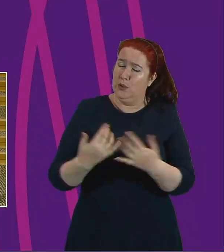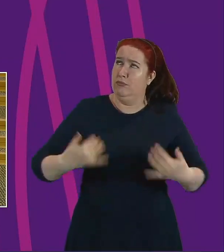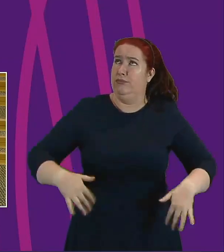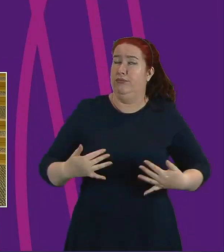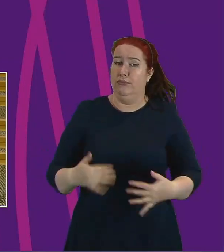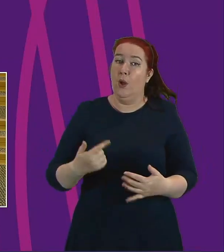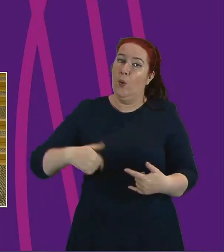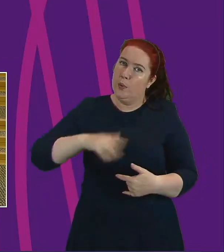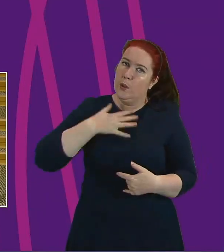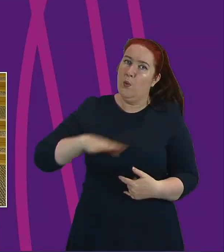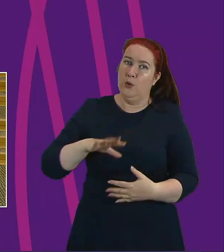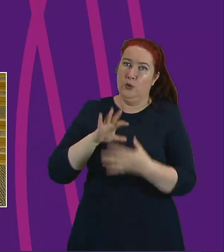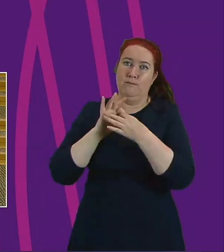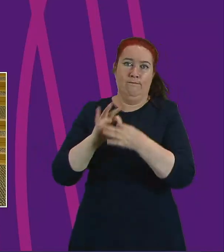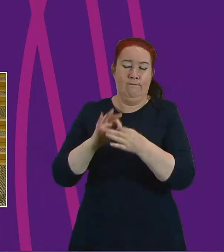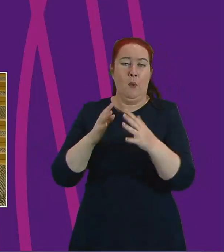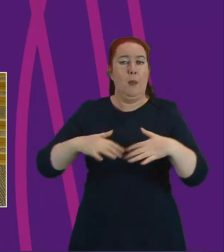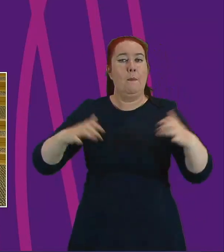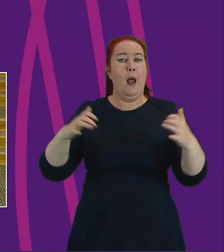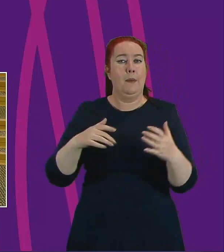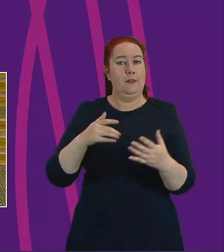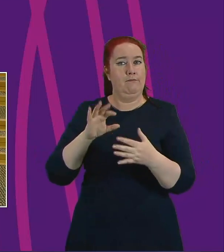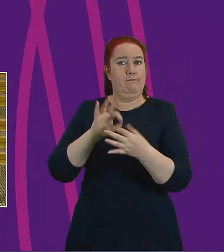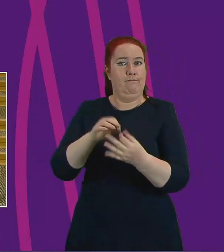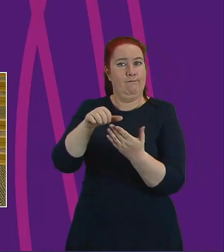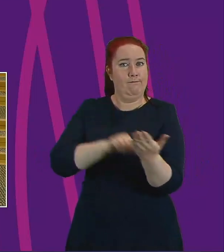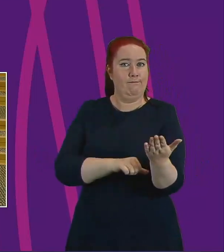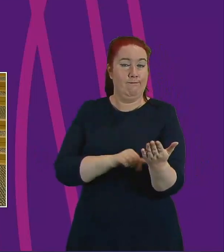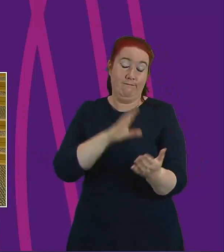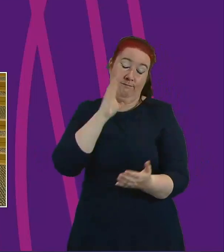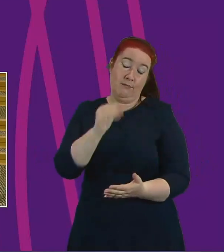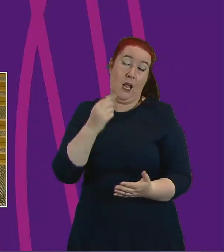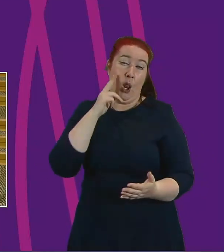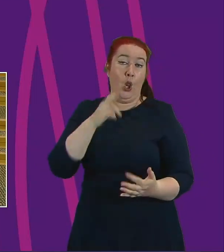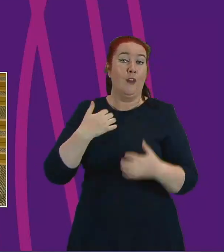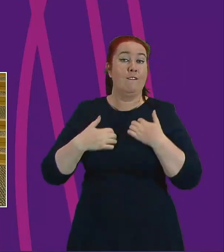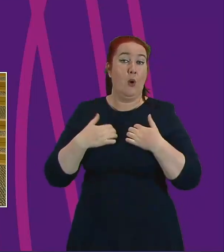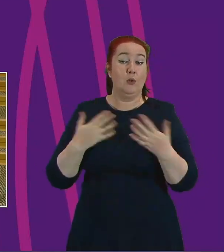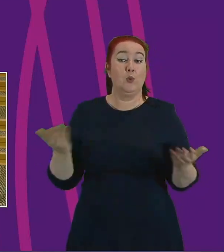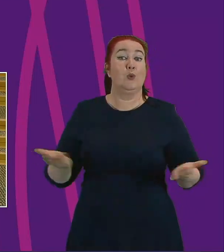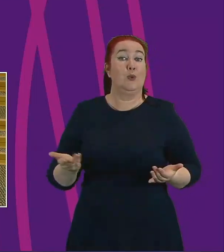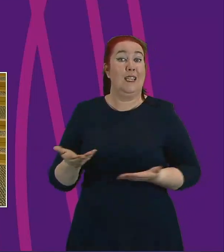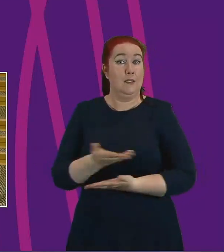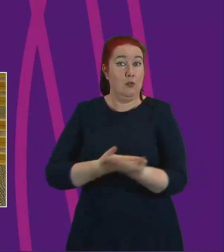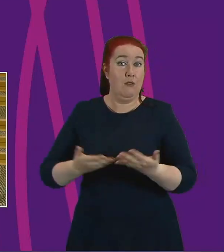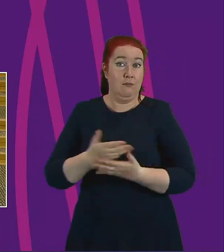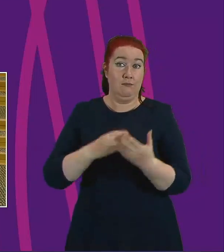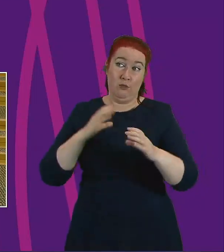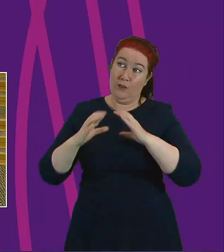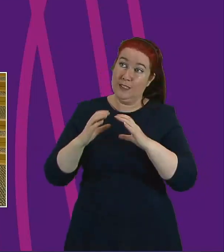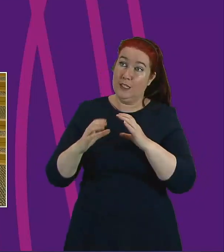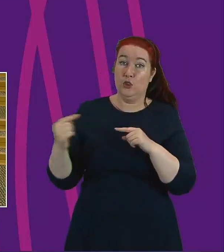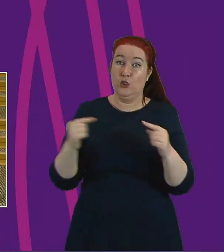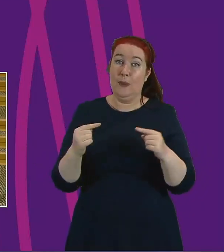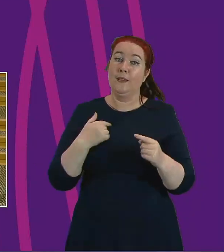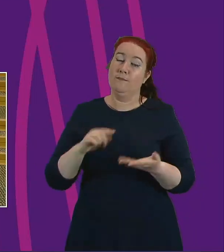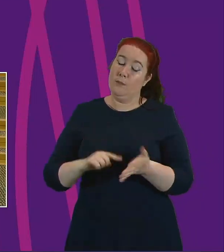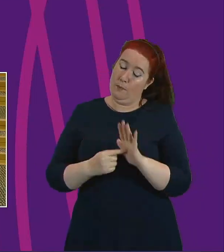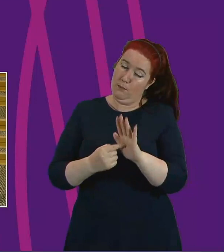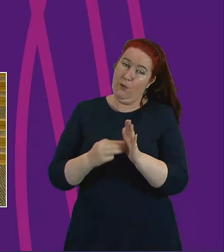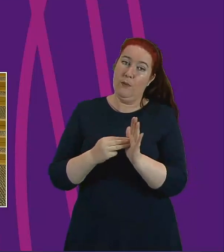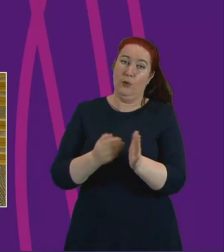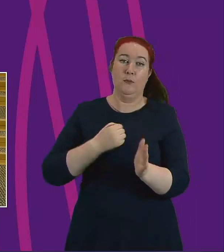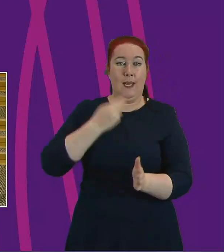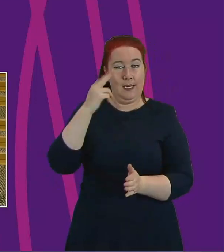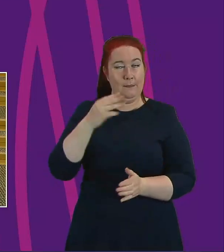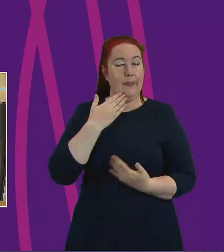to engage with the Parliament on this agenda. So, I look forward to today's conversation and debate and move the motion in my name,